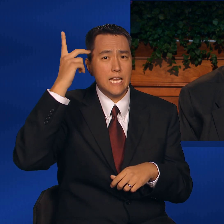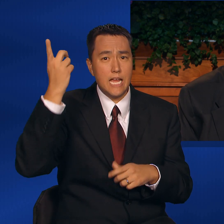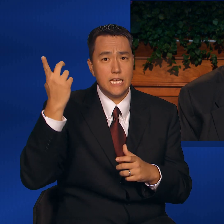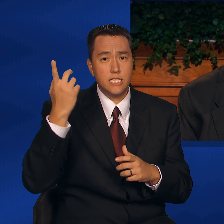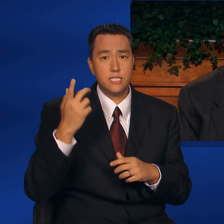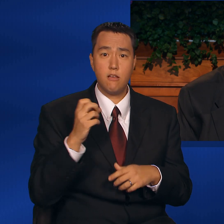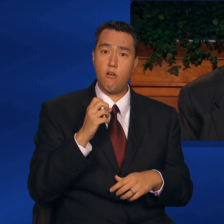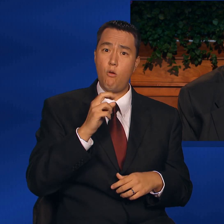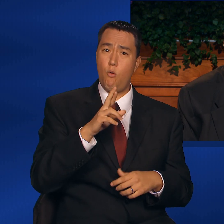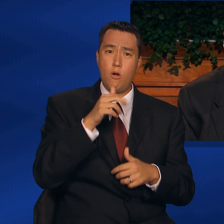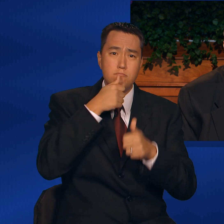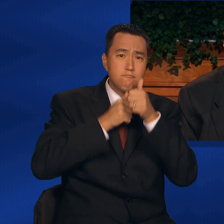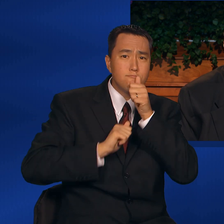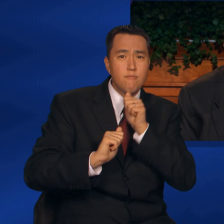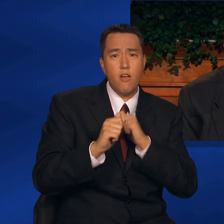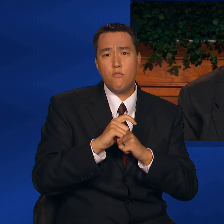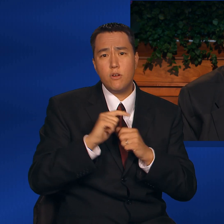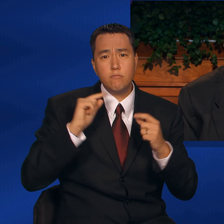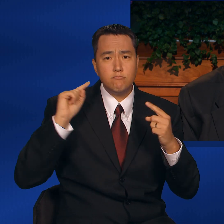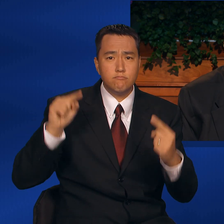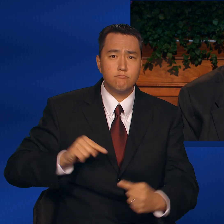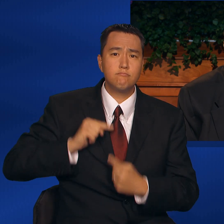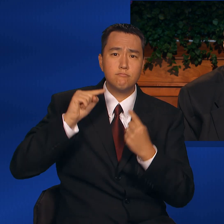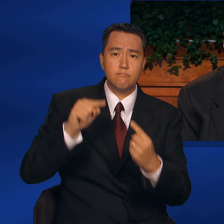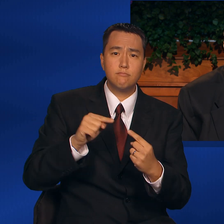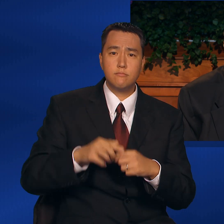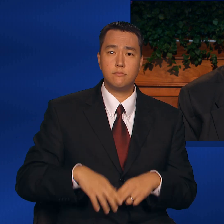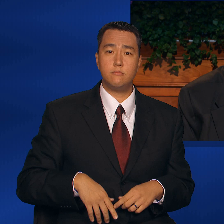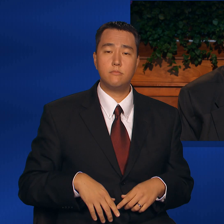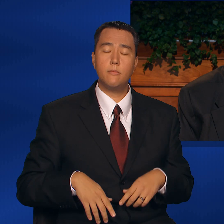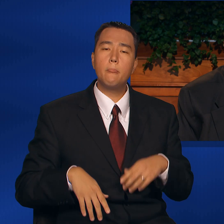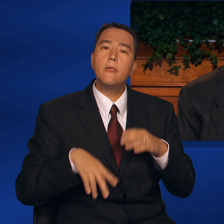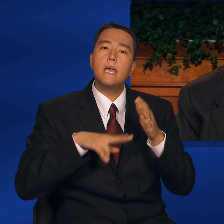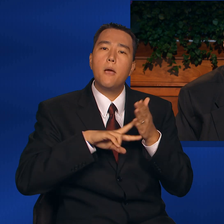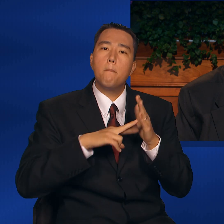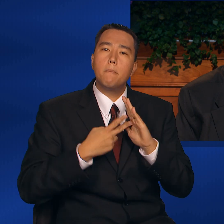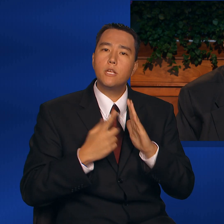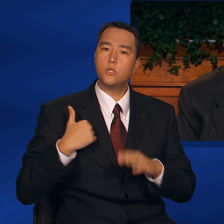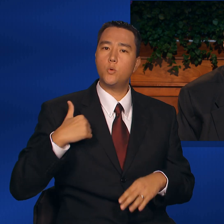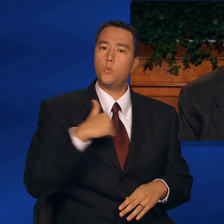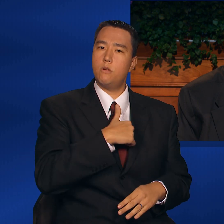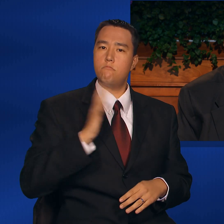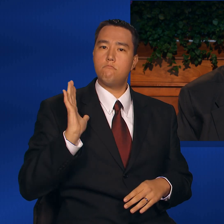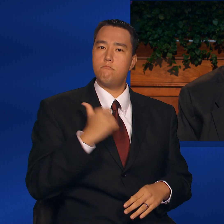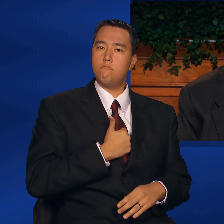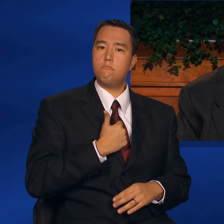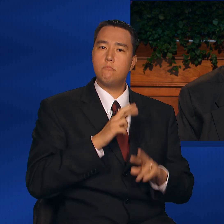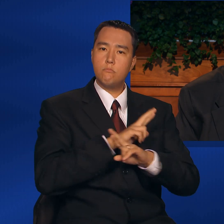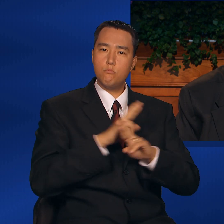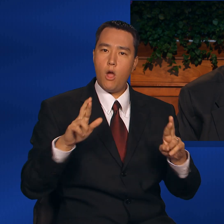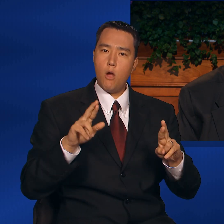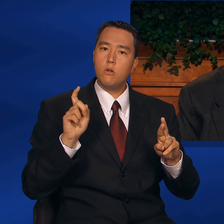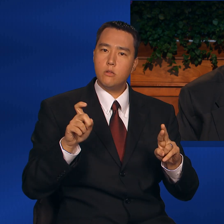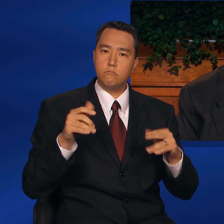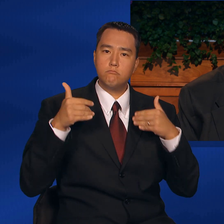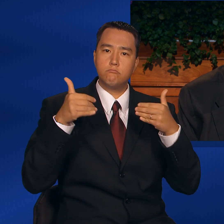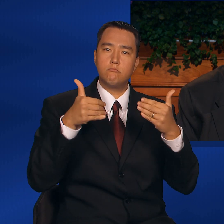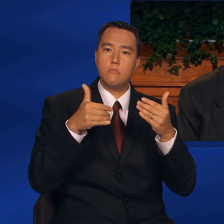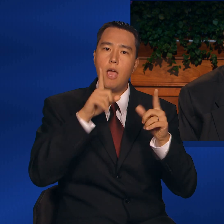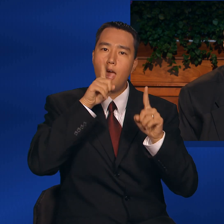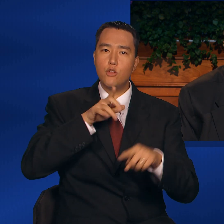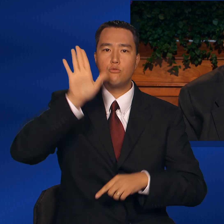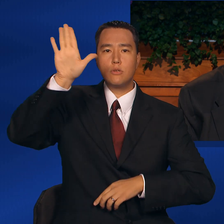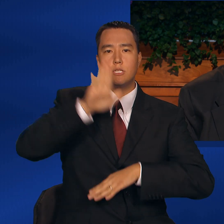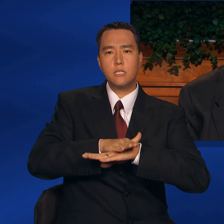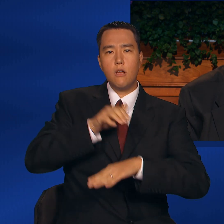or suffering affliction. It means preparing ourselves to answer His call by saying,